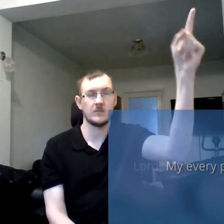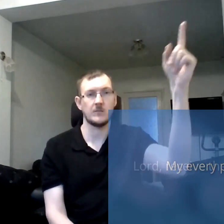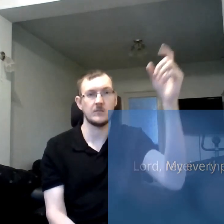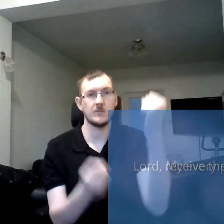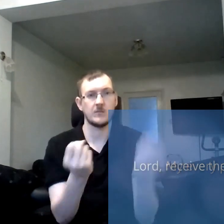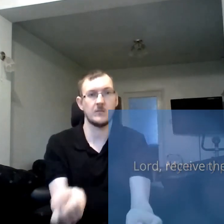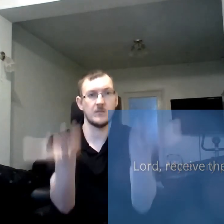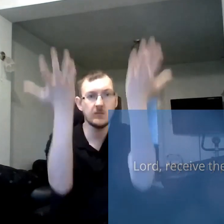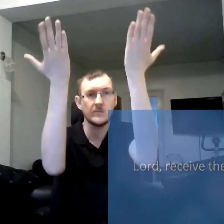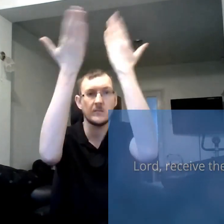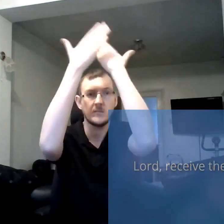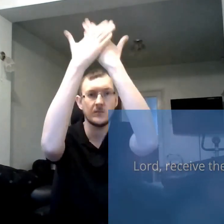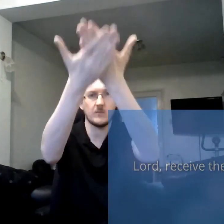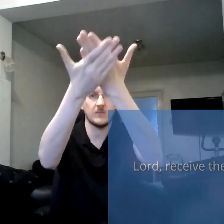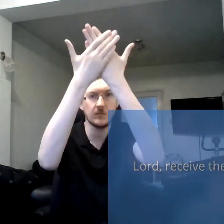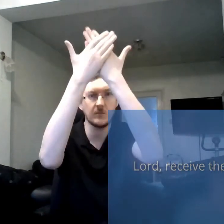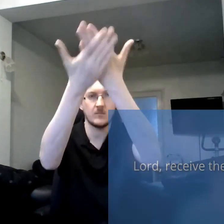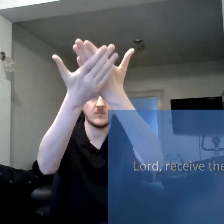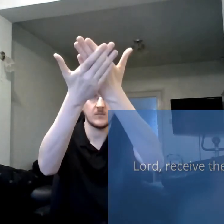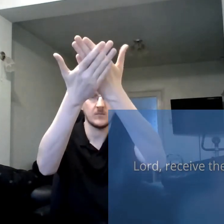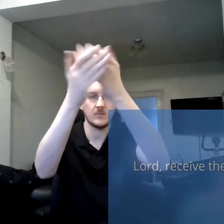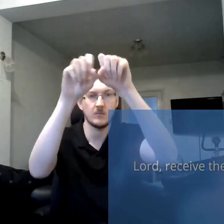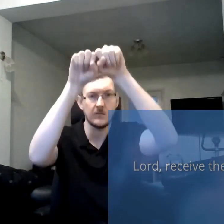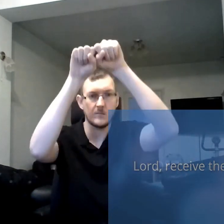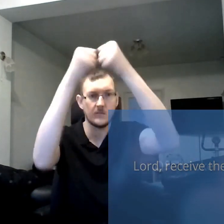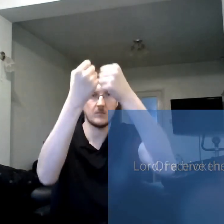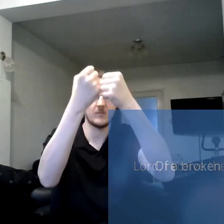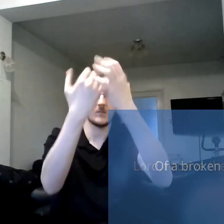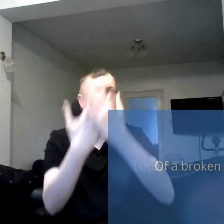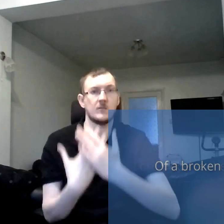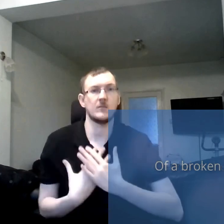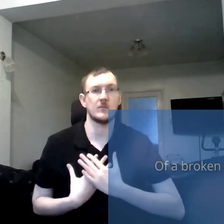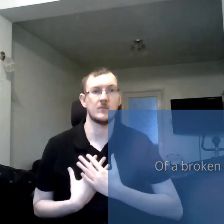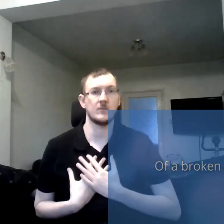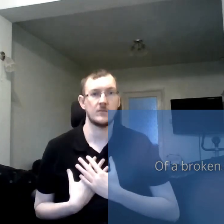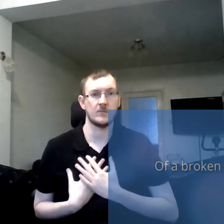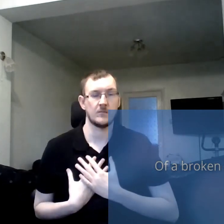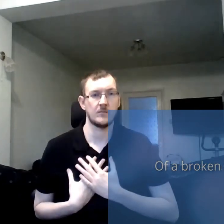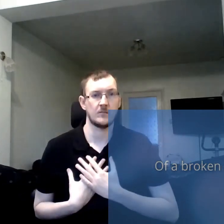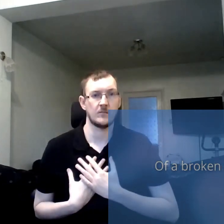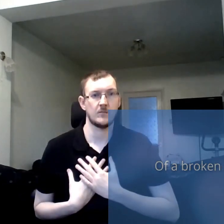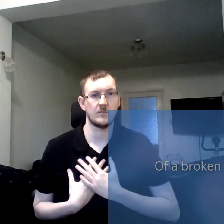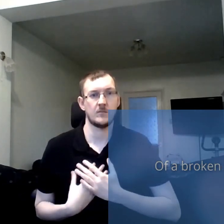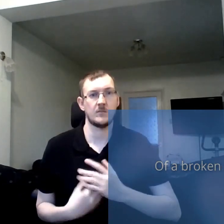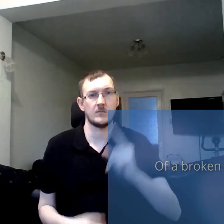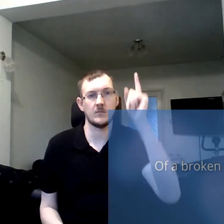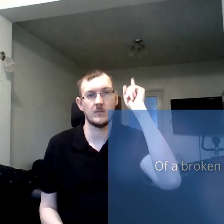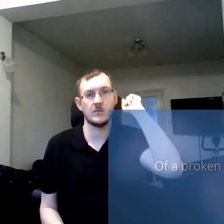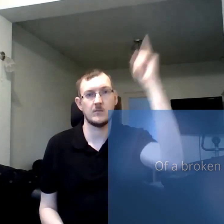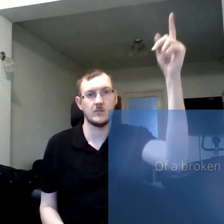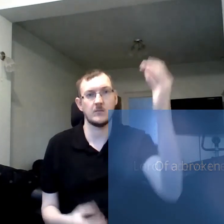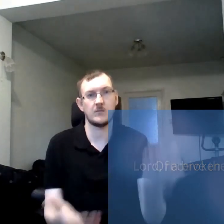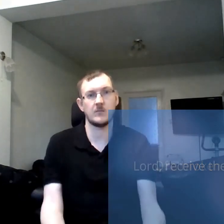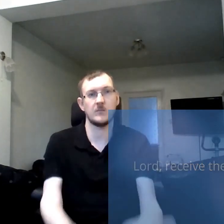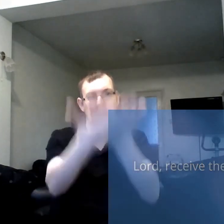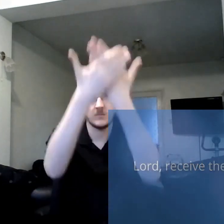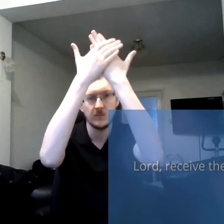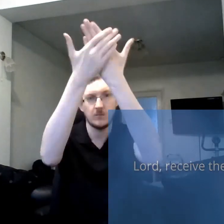receive the sacrifice of a broken heart lord receive the